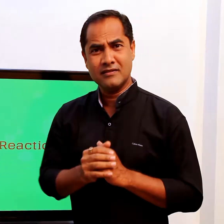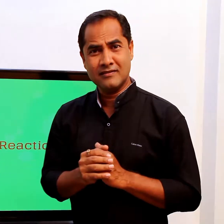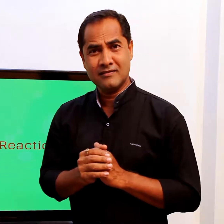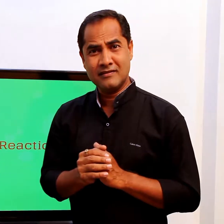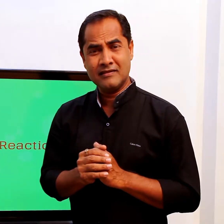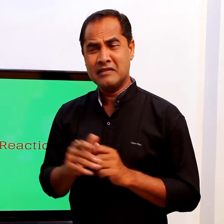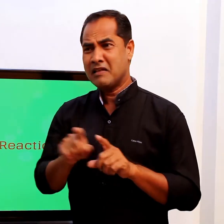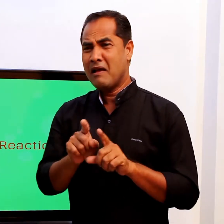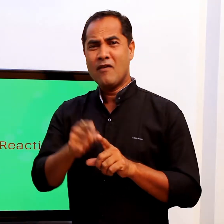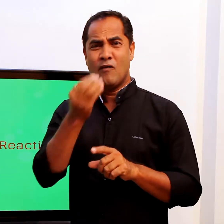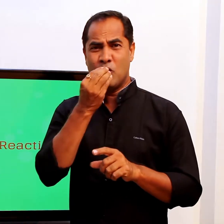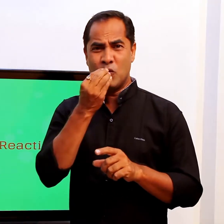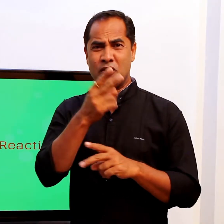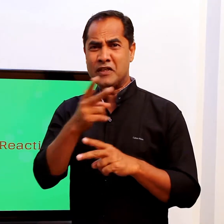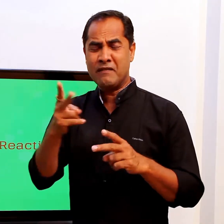What happens to the milk if you keep it overnight?